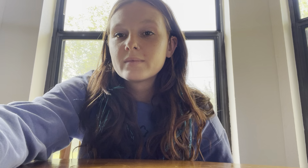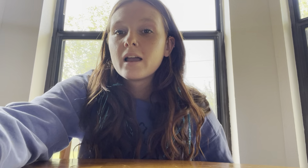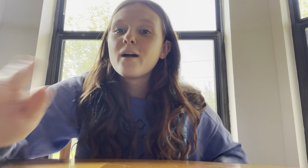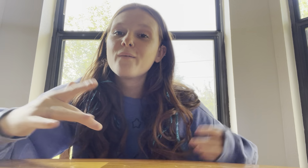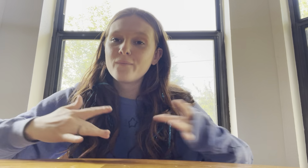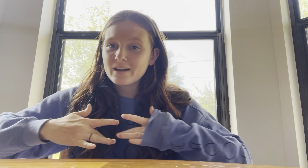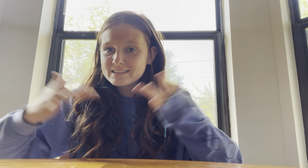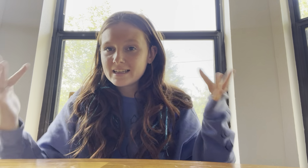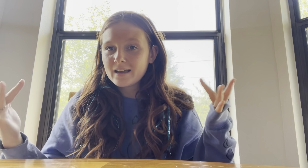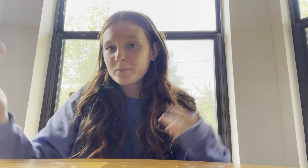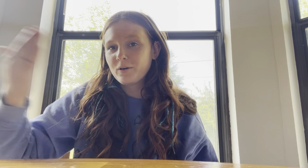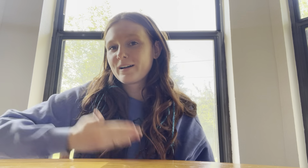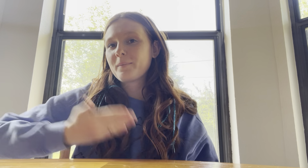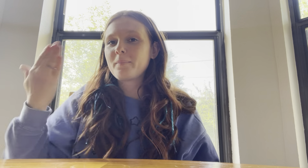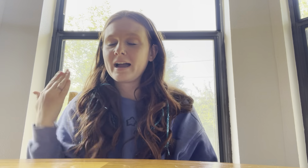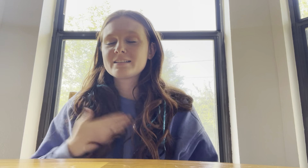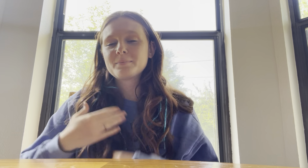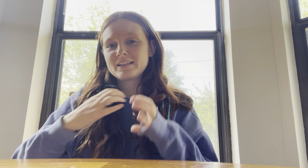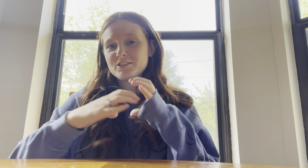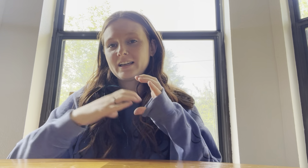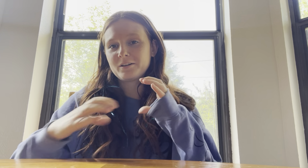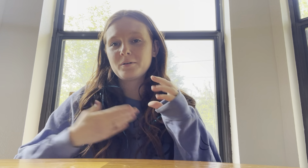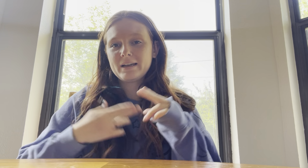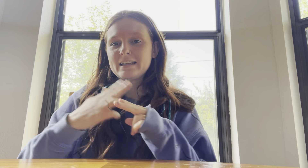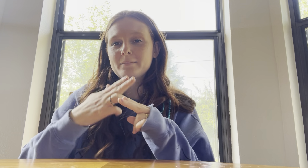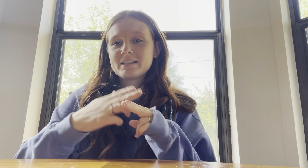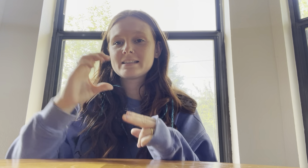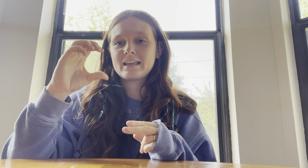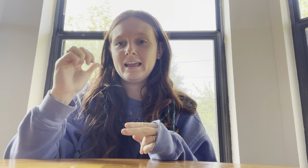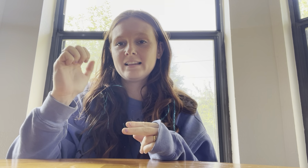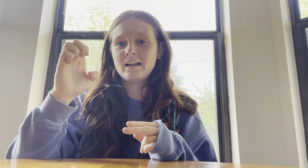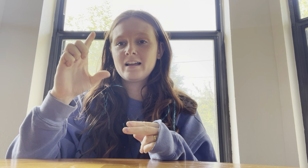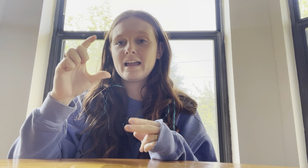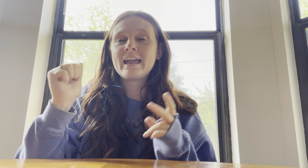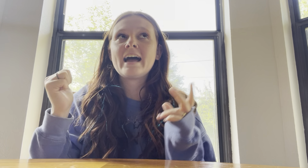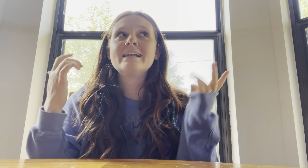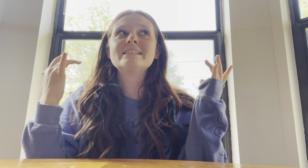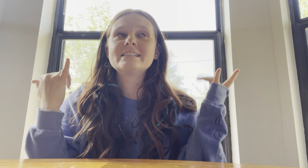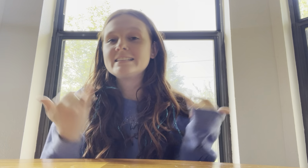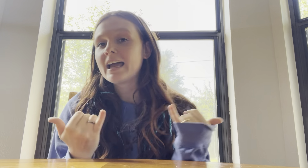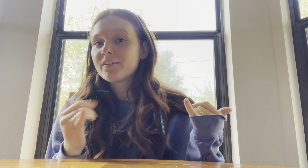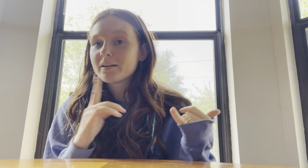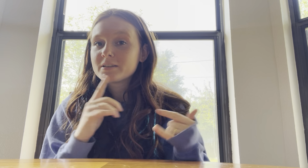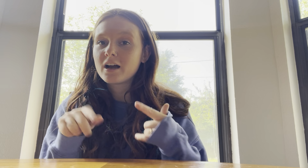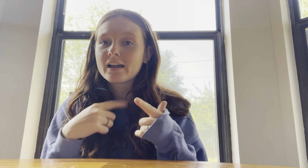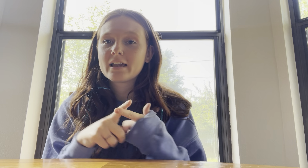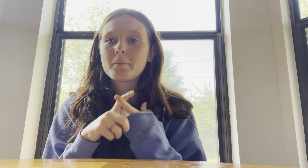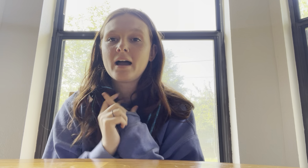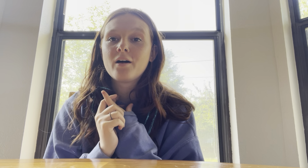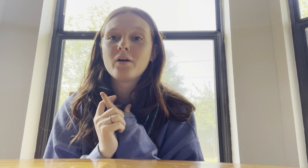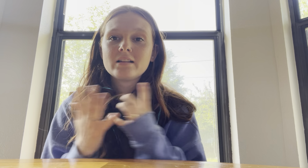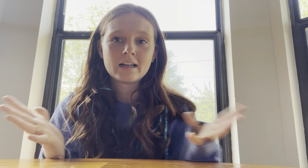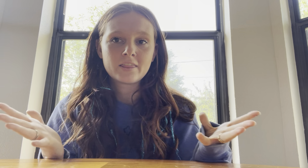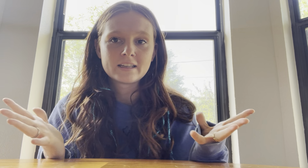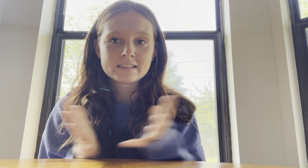What's up? Welcome back to my channel. My name is Kayla and today we're going to be talking about a lot of things.